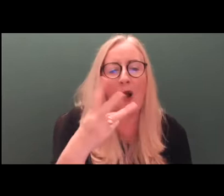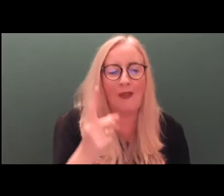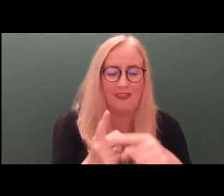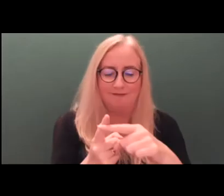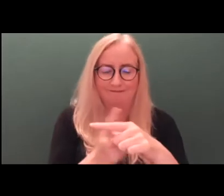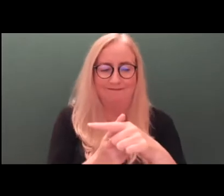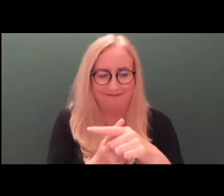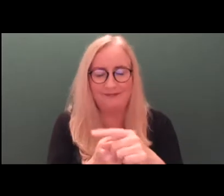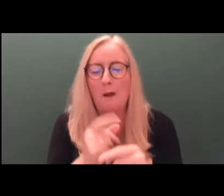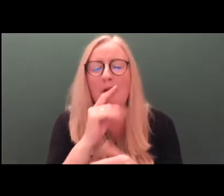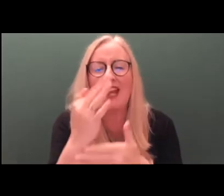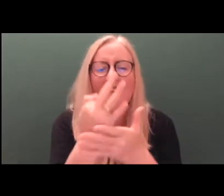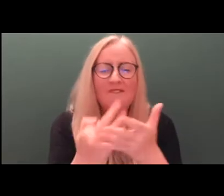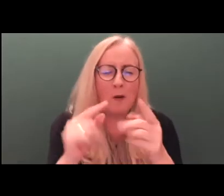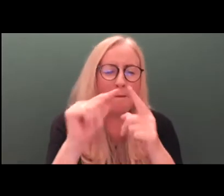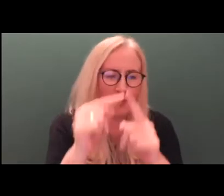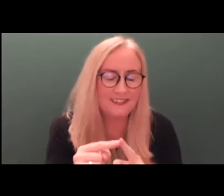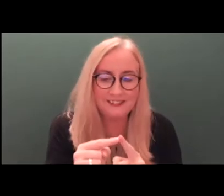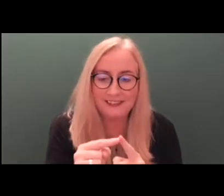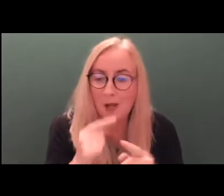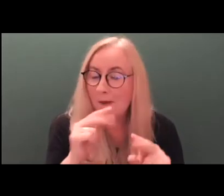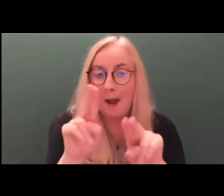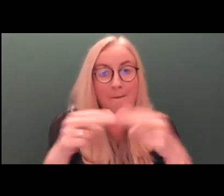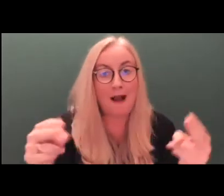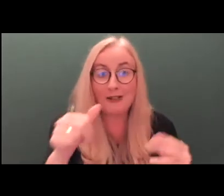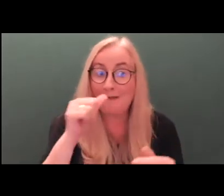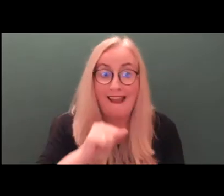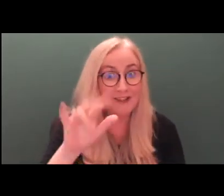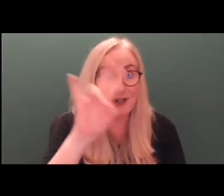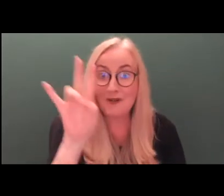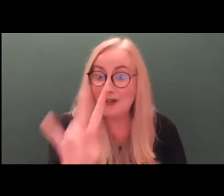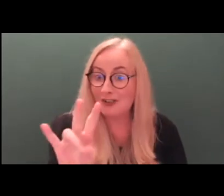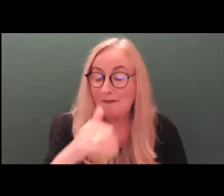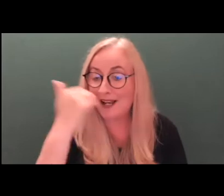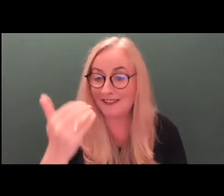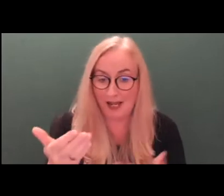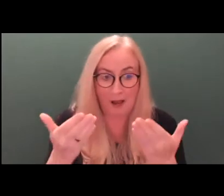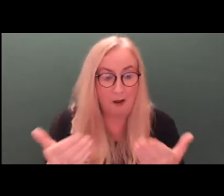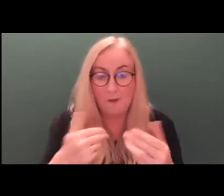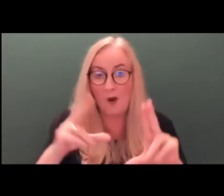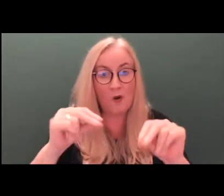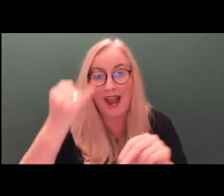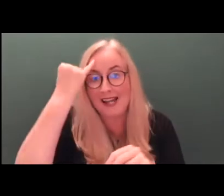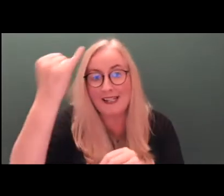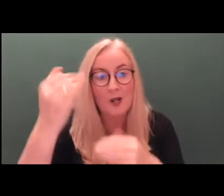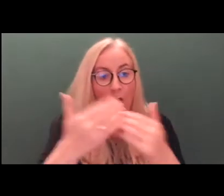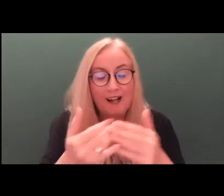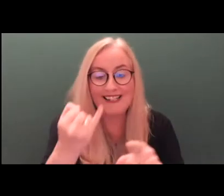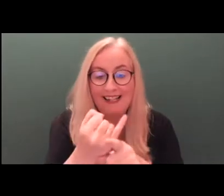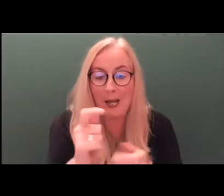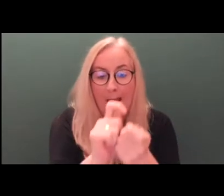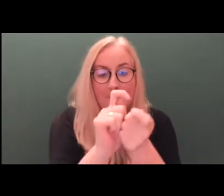But just to make two points. The first one is, I think it's impossible to answer the question, because at this stage, we haven't a clue what's going to be in the amending legislation.